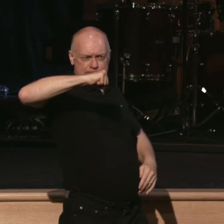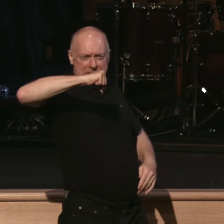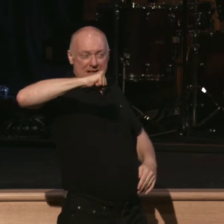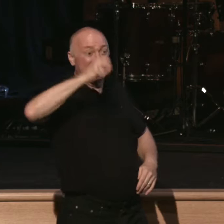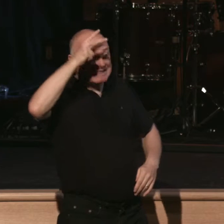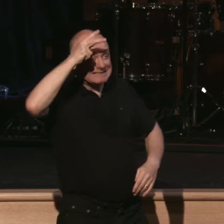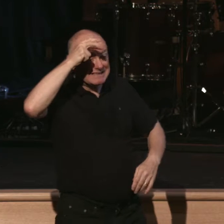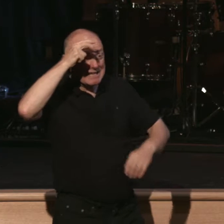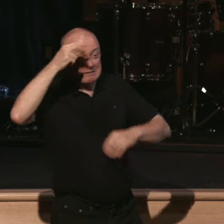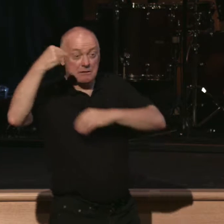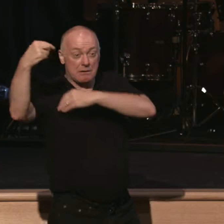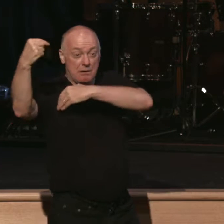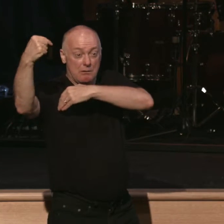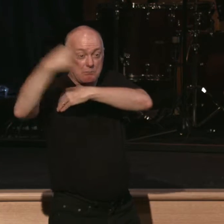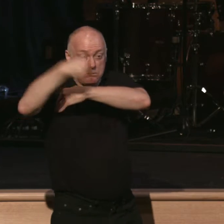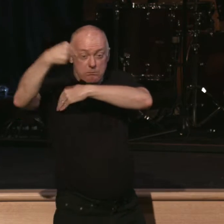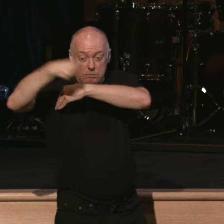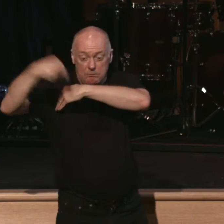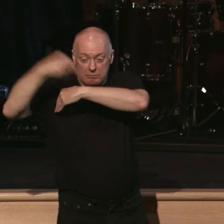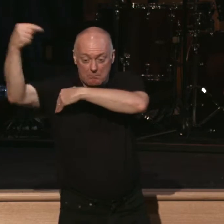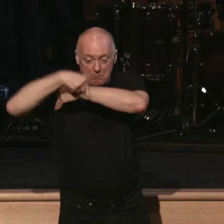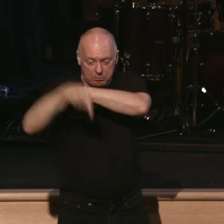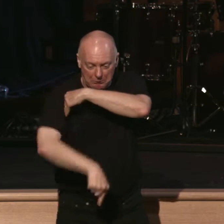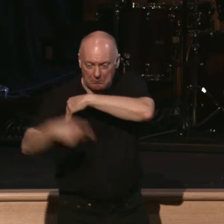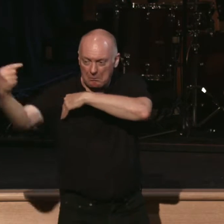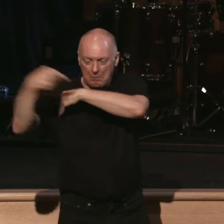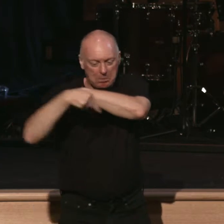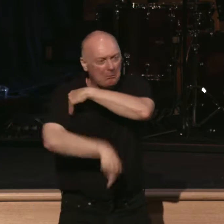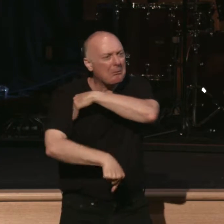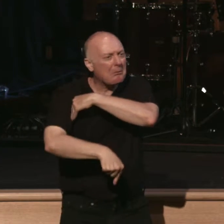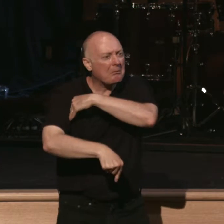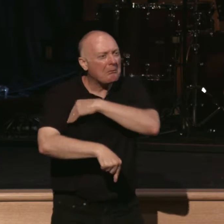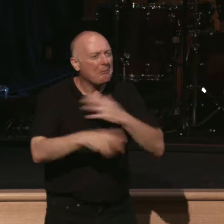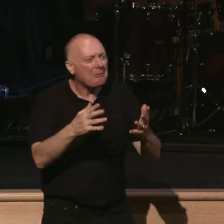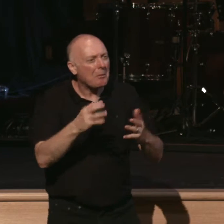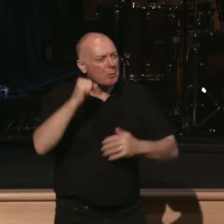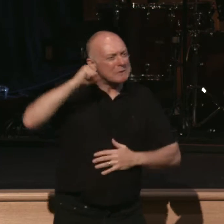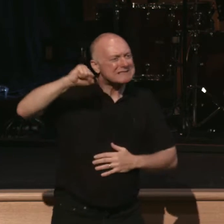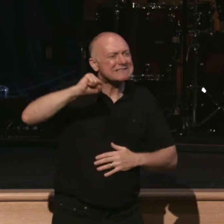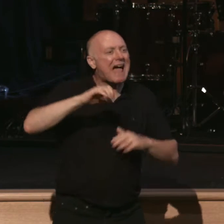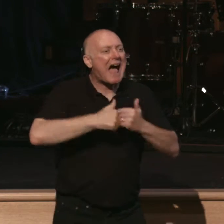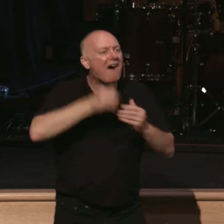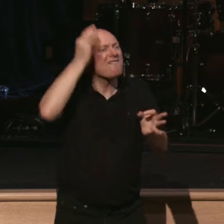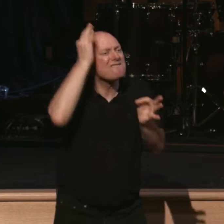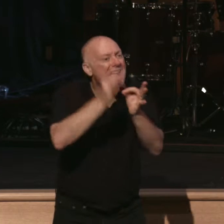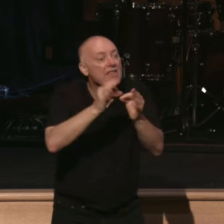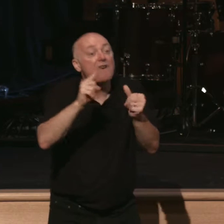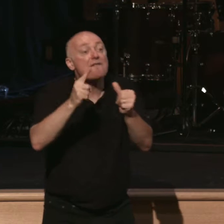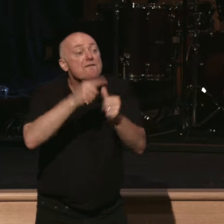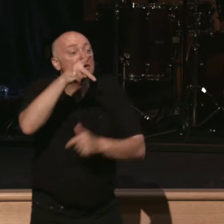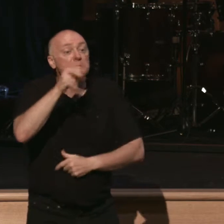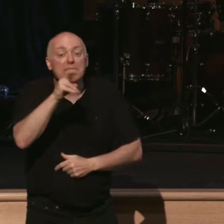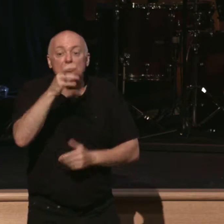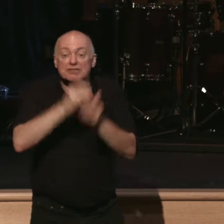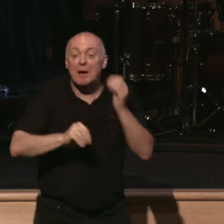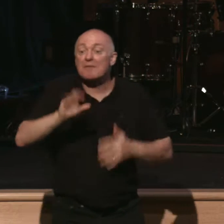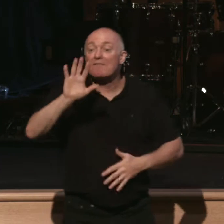evil one are extinguished. So faith. We resist the devil by holding up the shield of faith. 1 Peter 5.9 says, to